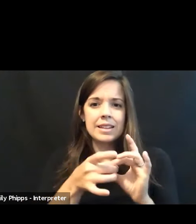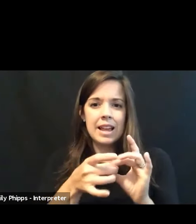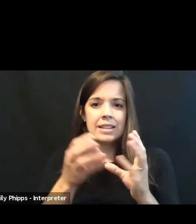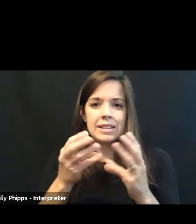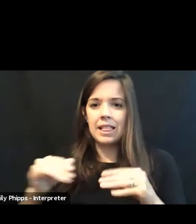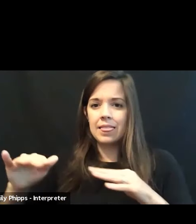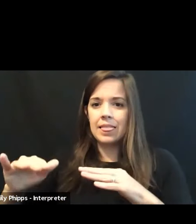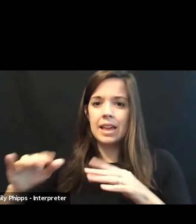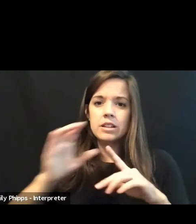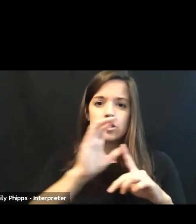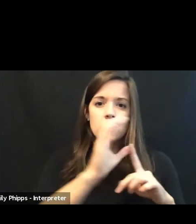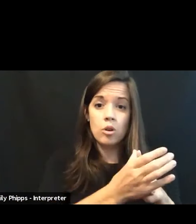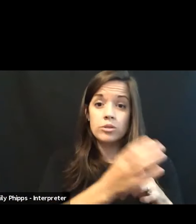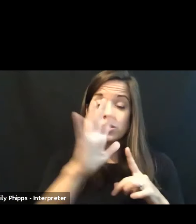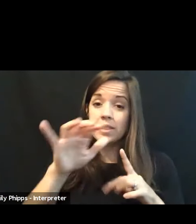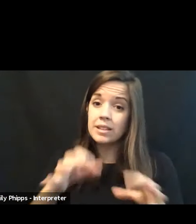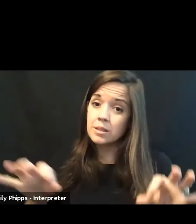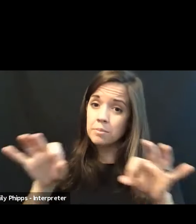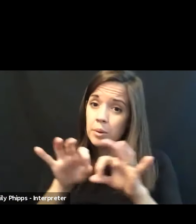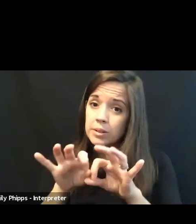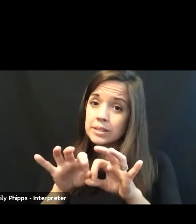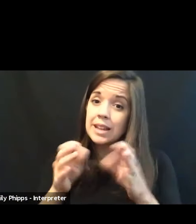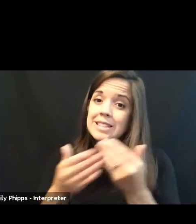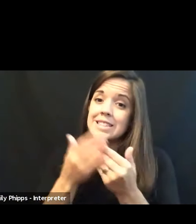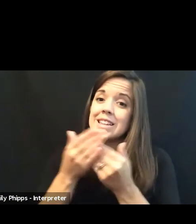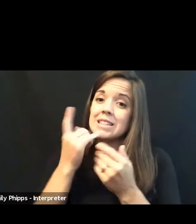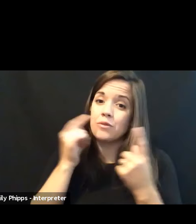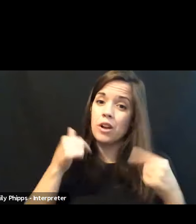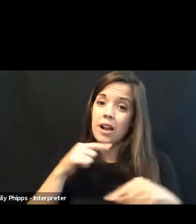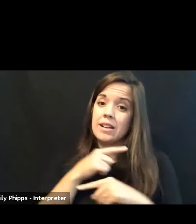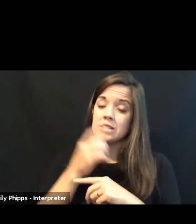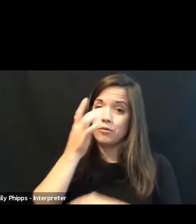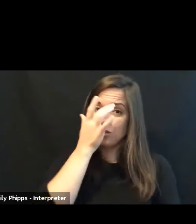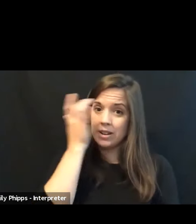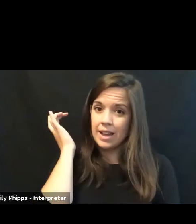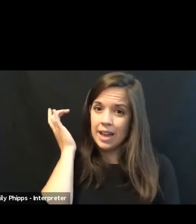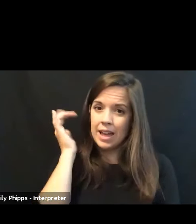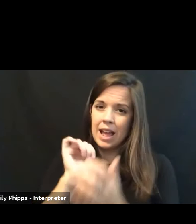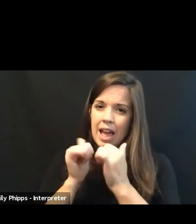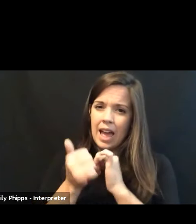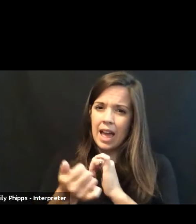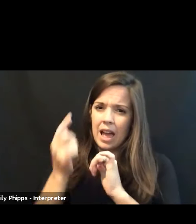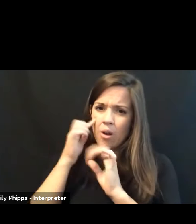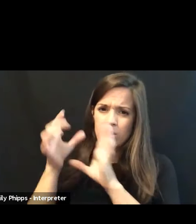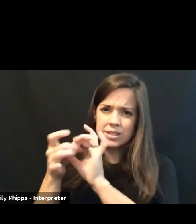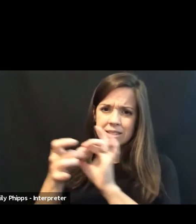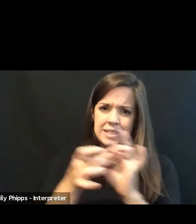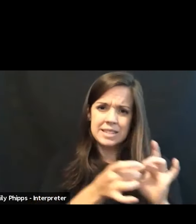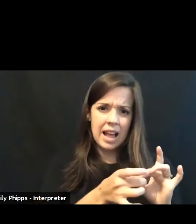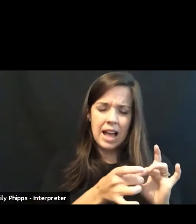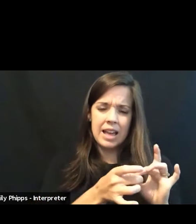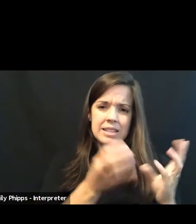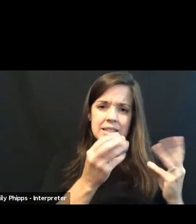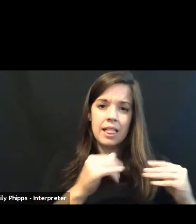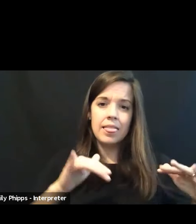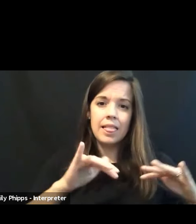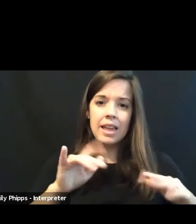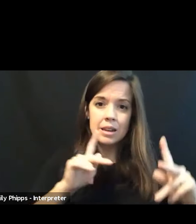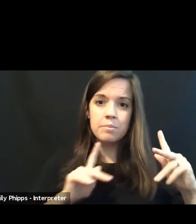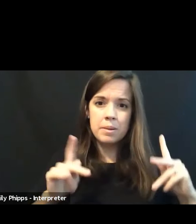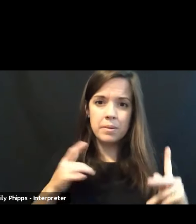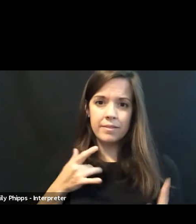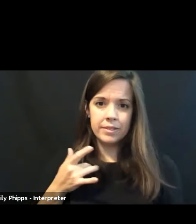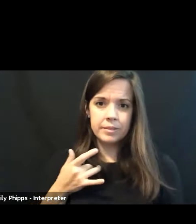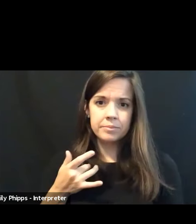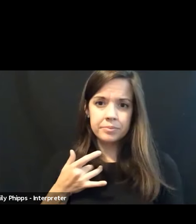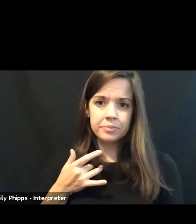important. And it's easy for us to forget just how tied to land people are, whether presently